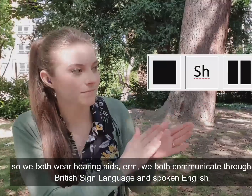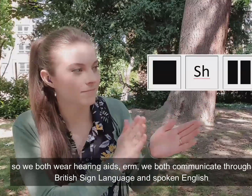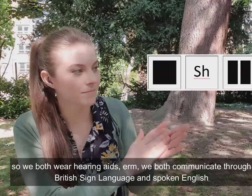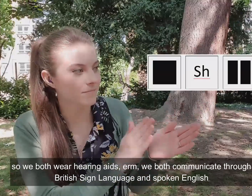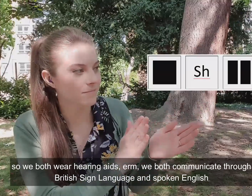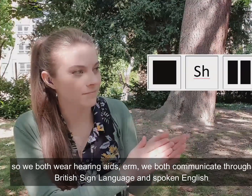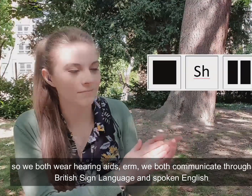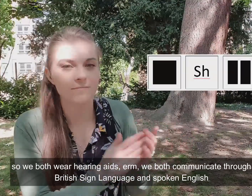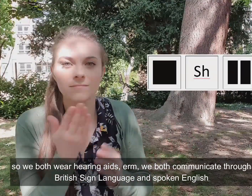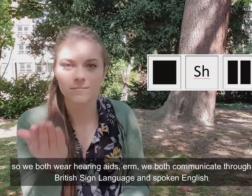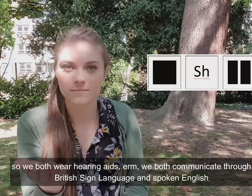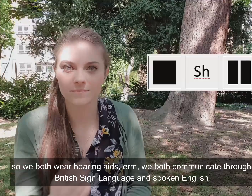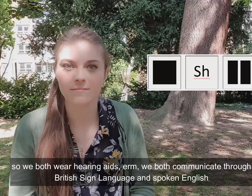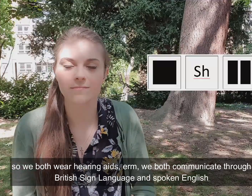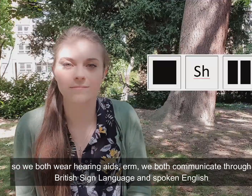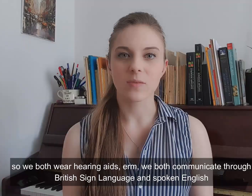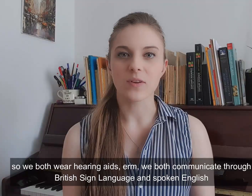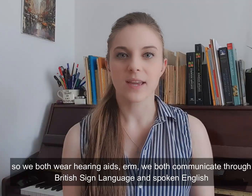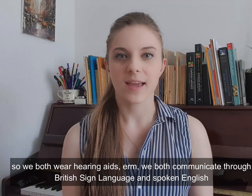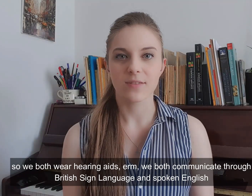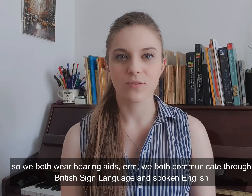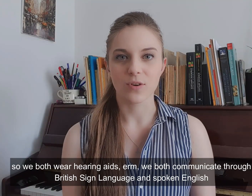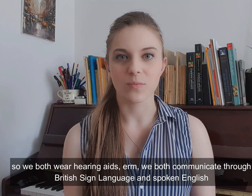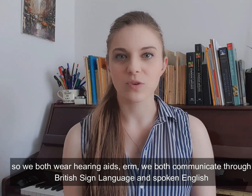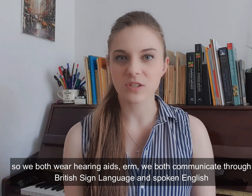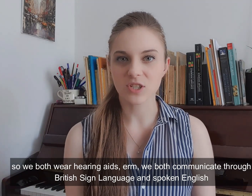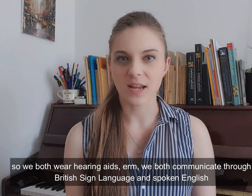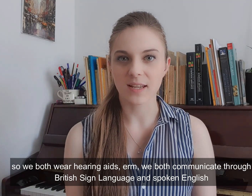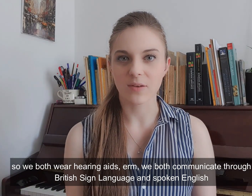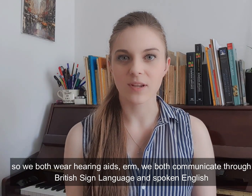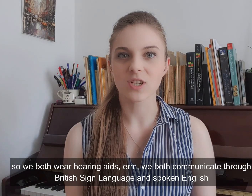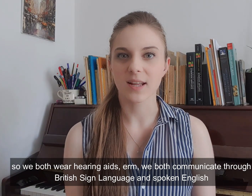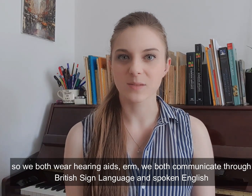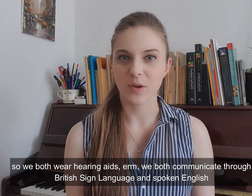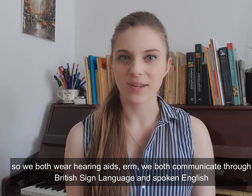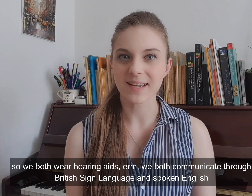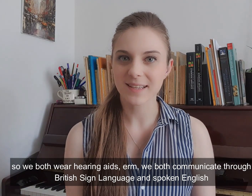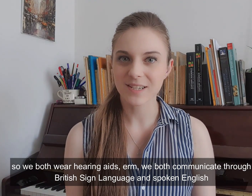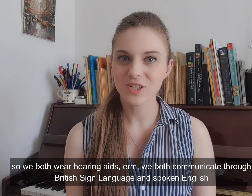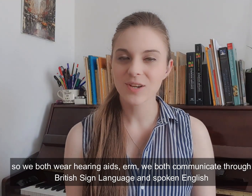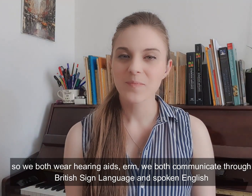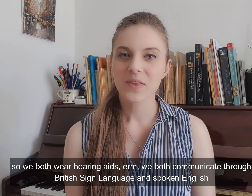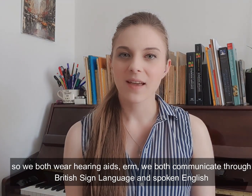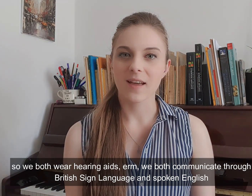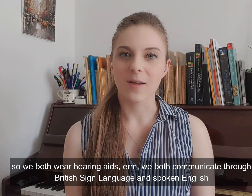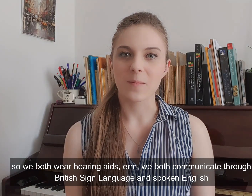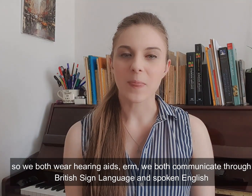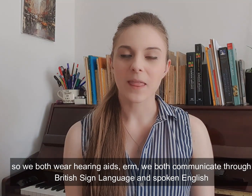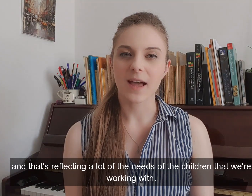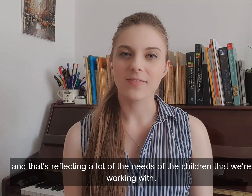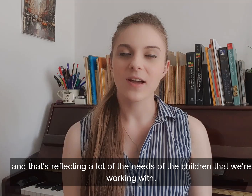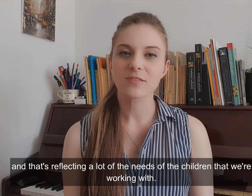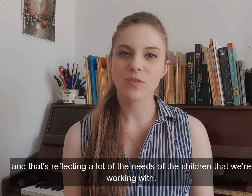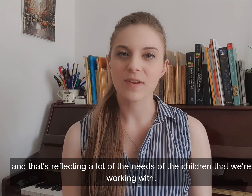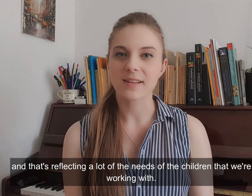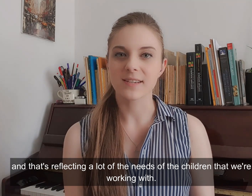hearing aids, we both communicate through British Sign Language and spoken English and that's reflecting